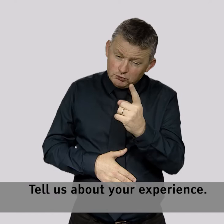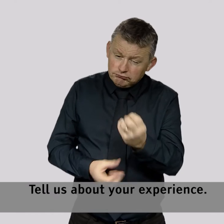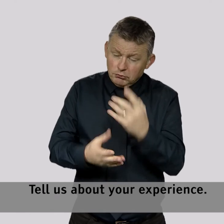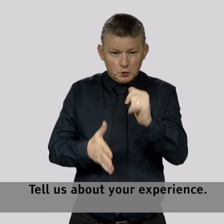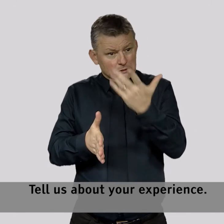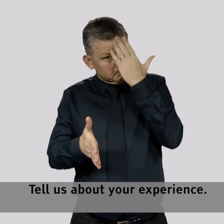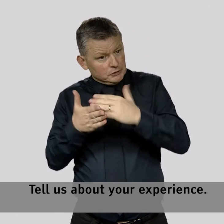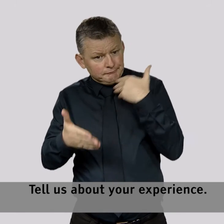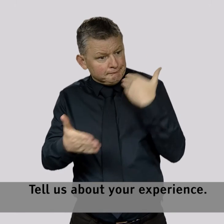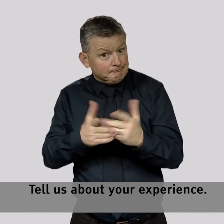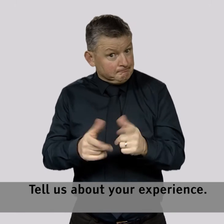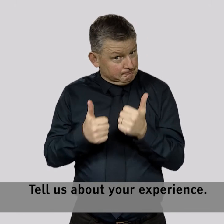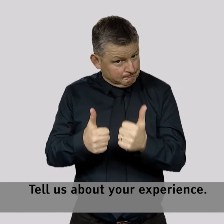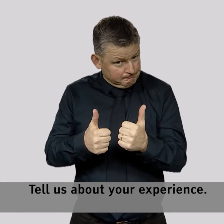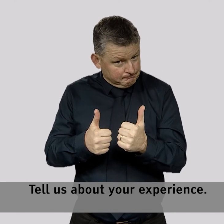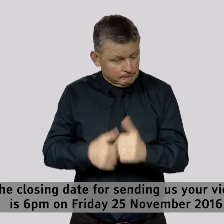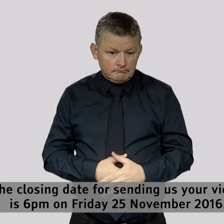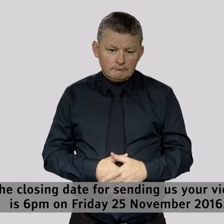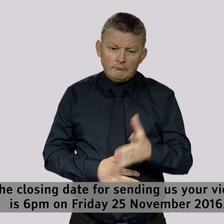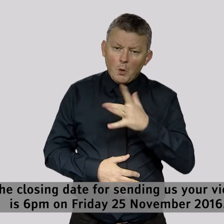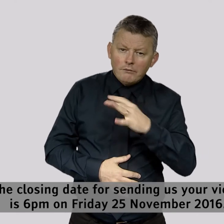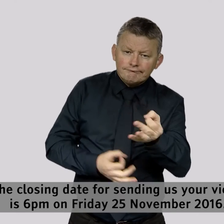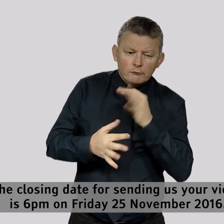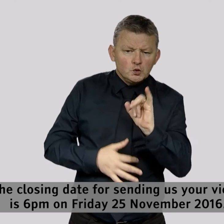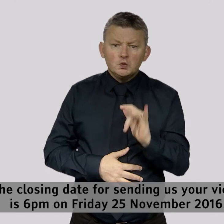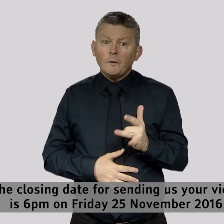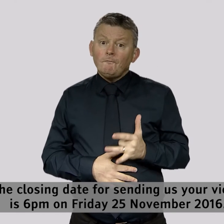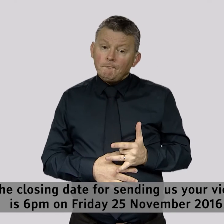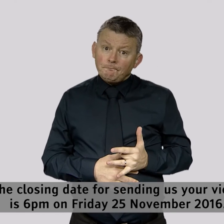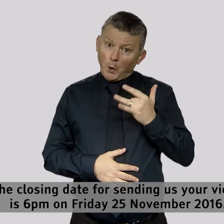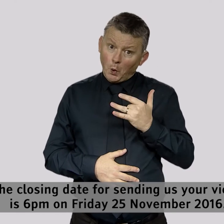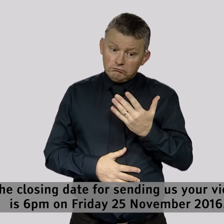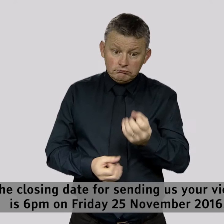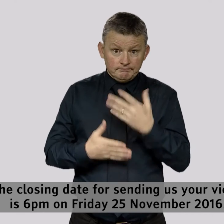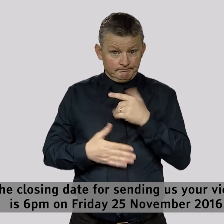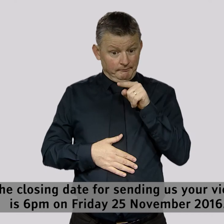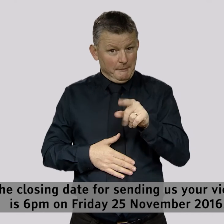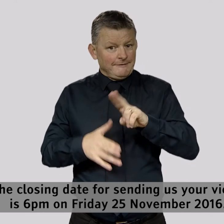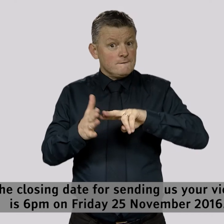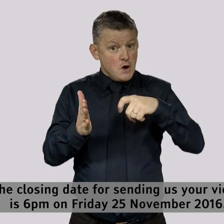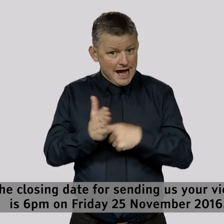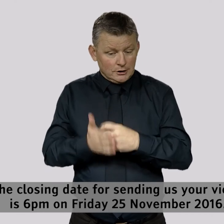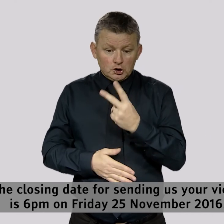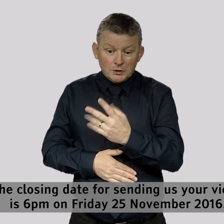us about your experience. The closing date for sending us your views is 6pm on Friday 25th November